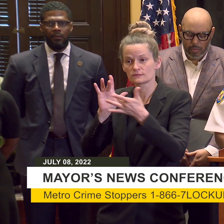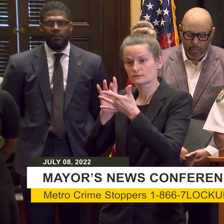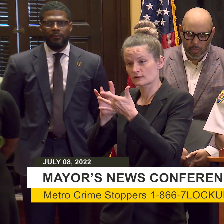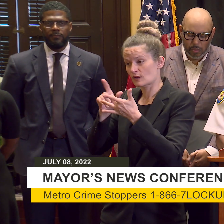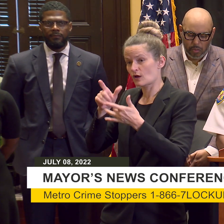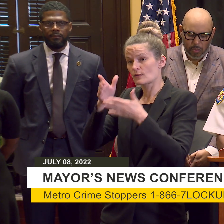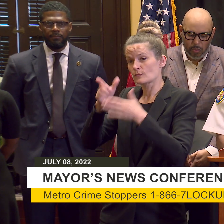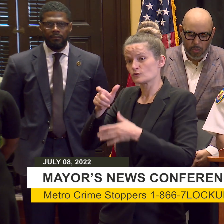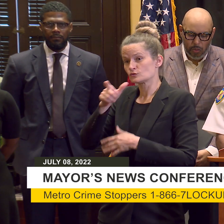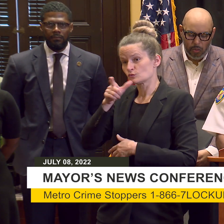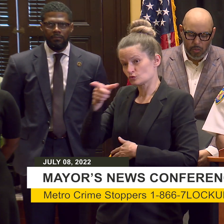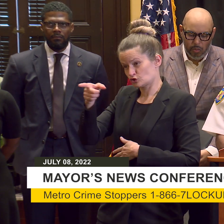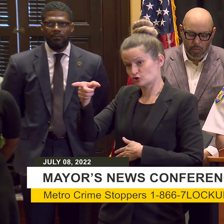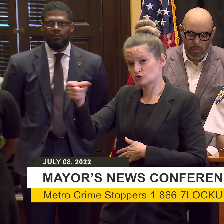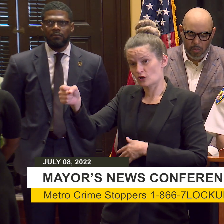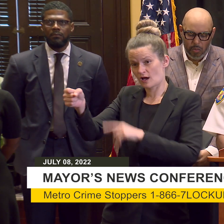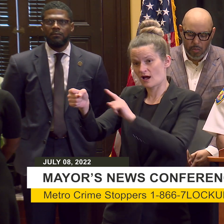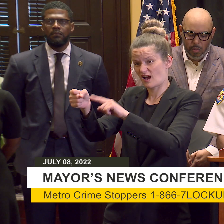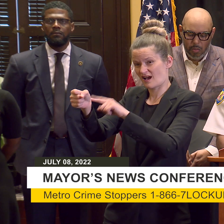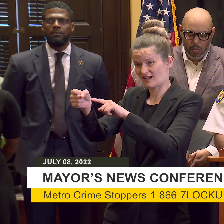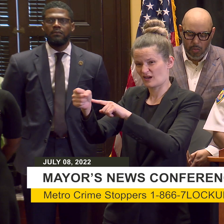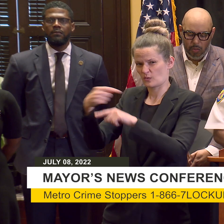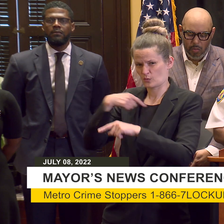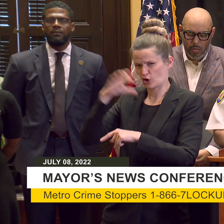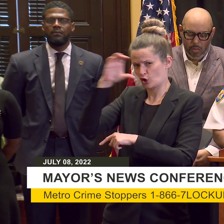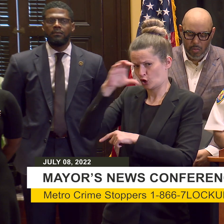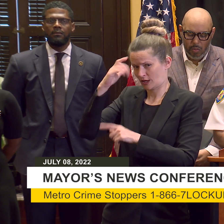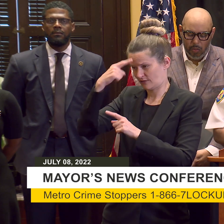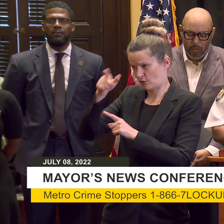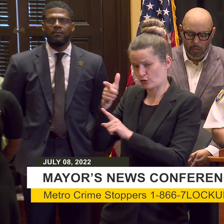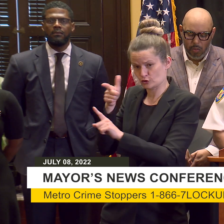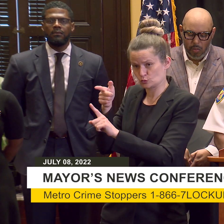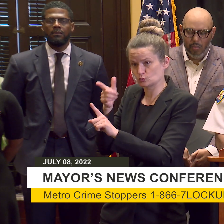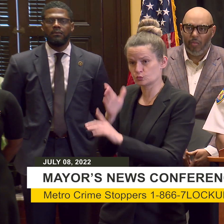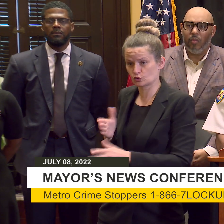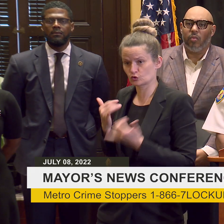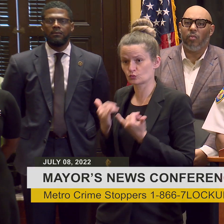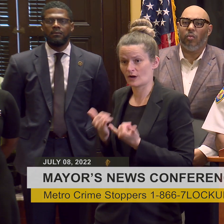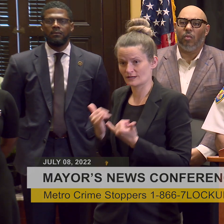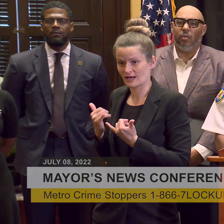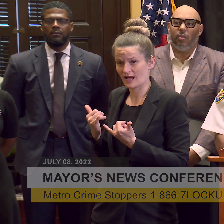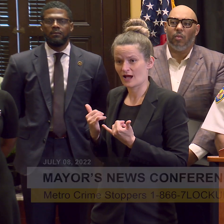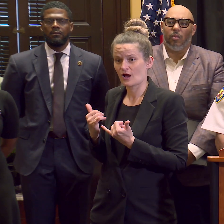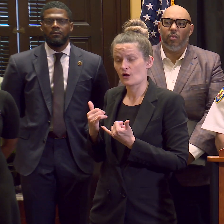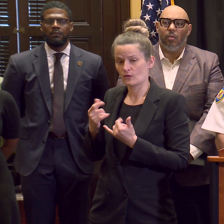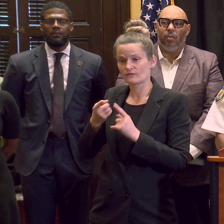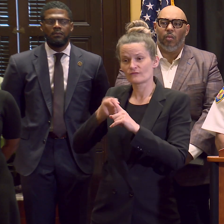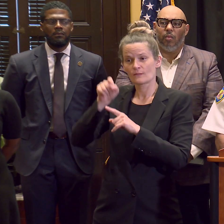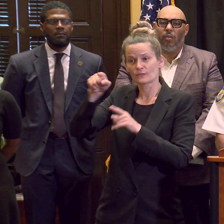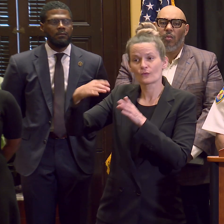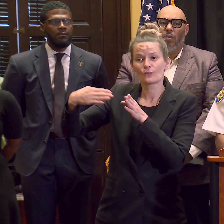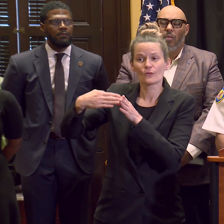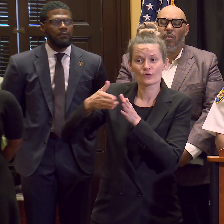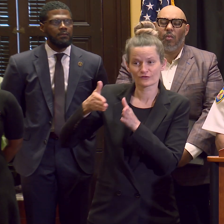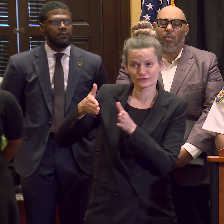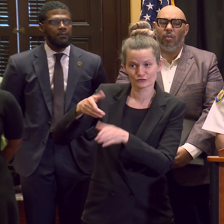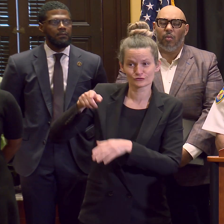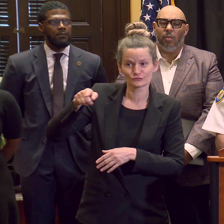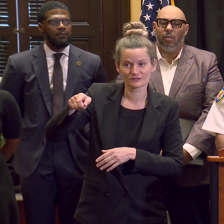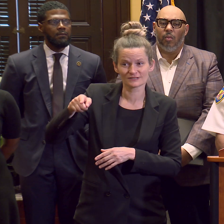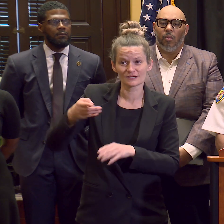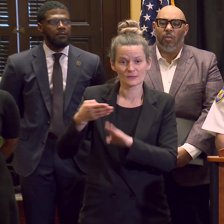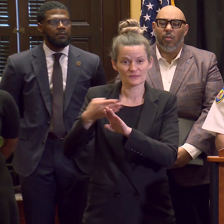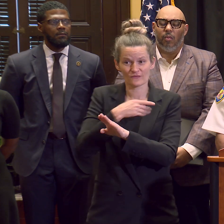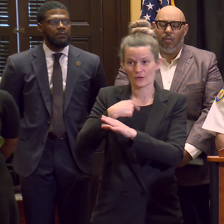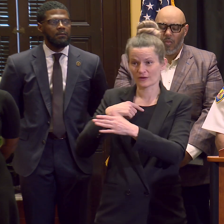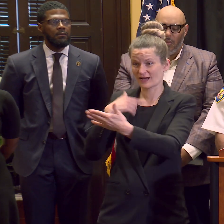had an entire team out there with outreach yesterday at that corner. And before that, we were right there making an arrest of a